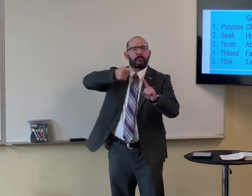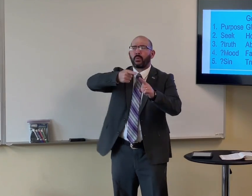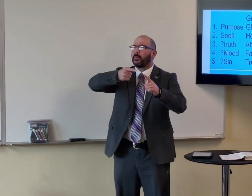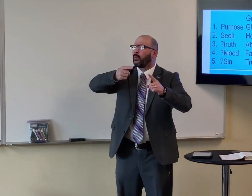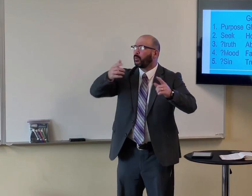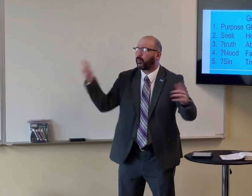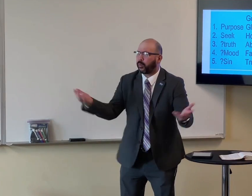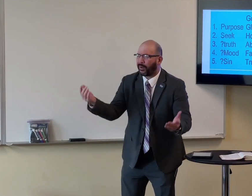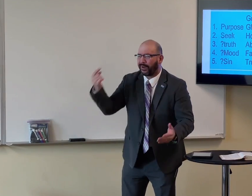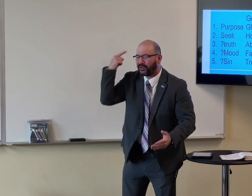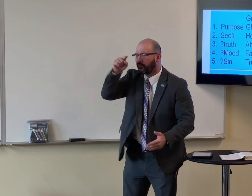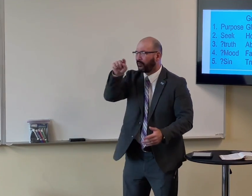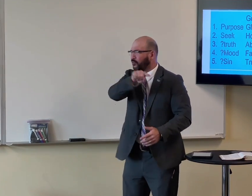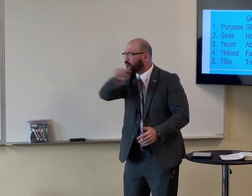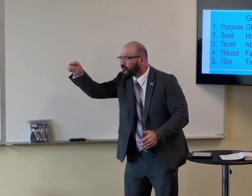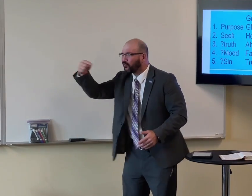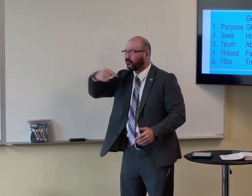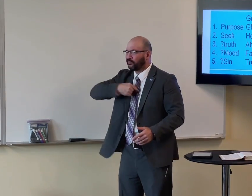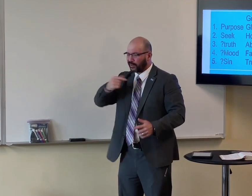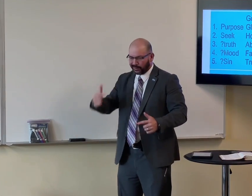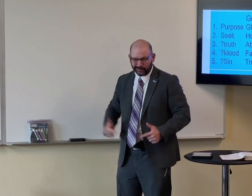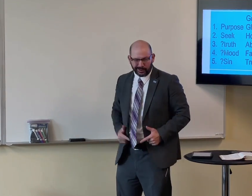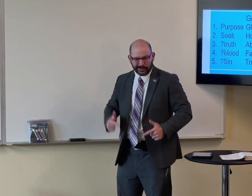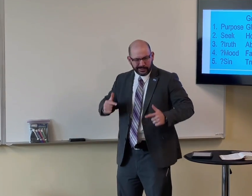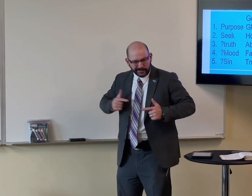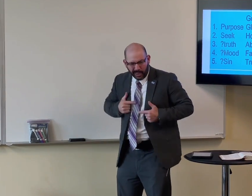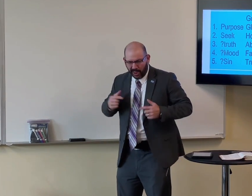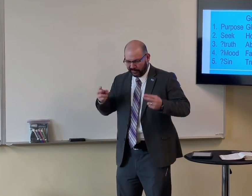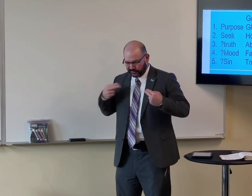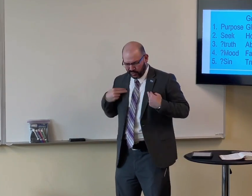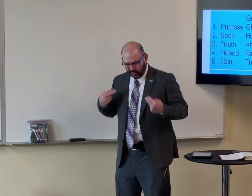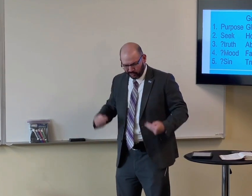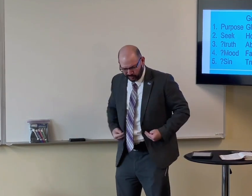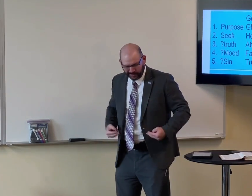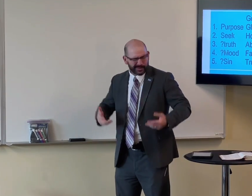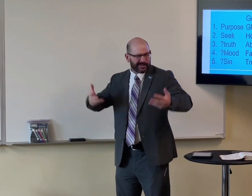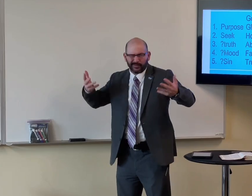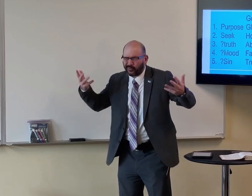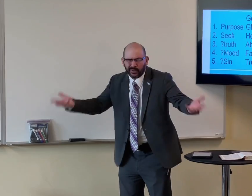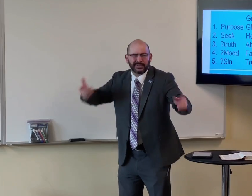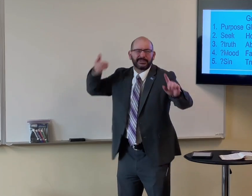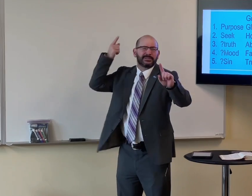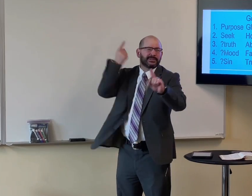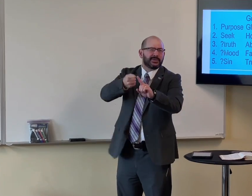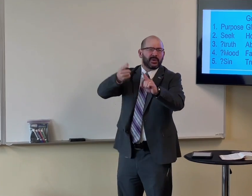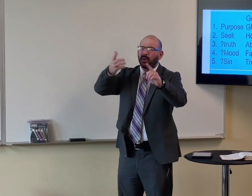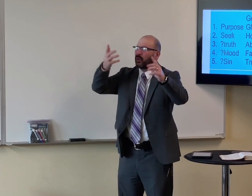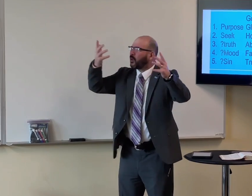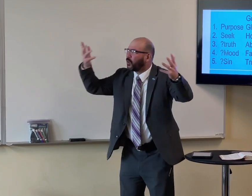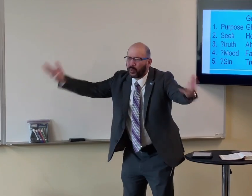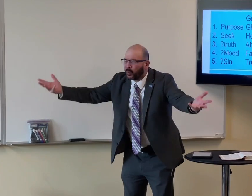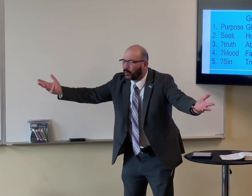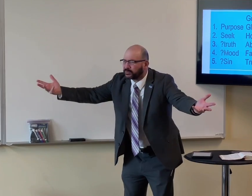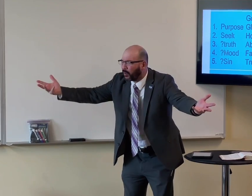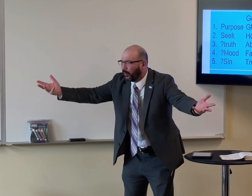what's the purpose of life? For you and me? What's life being human? What's the purpose?